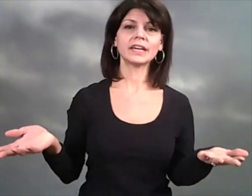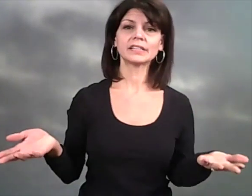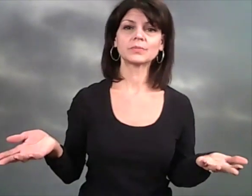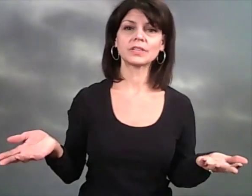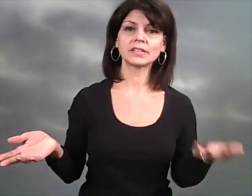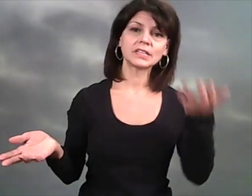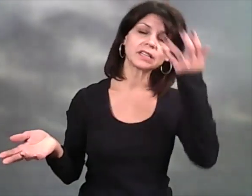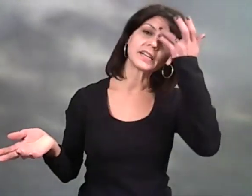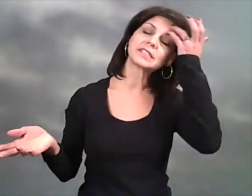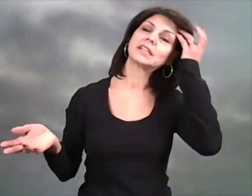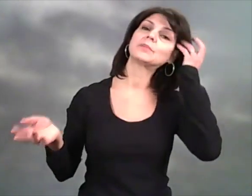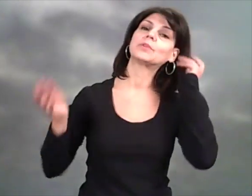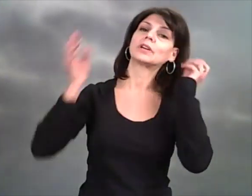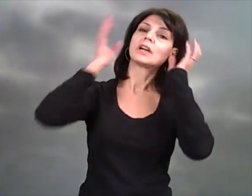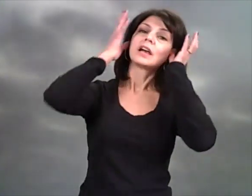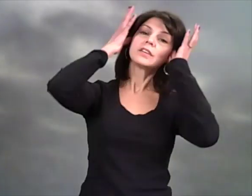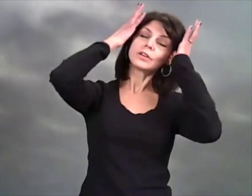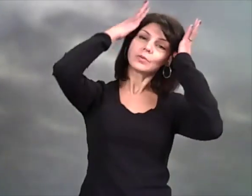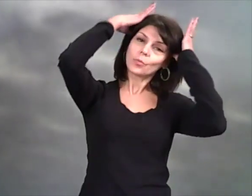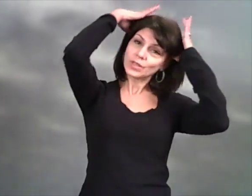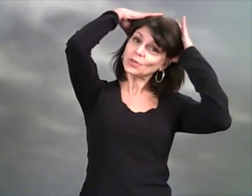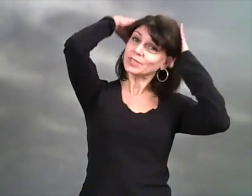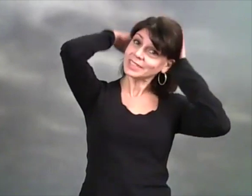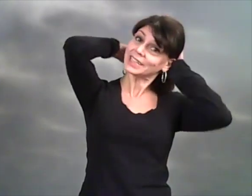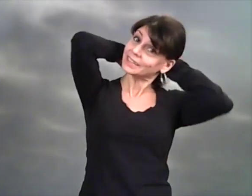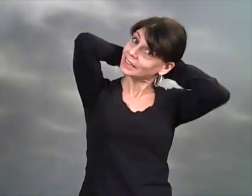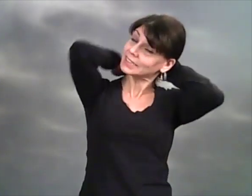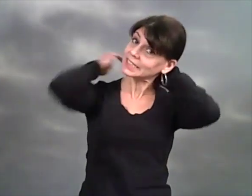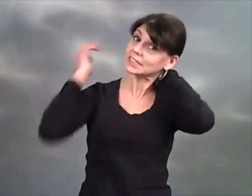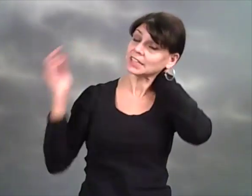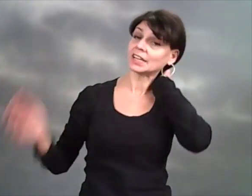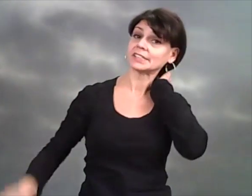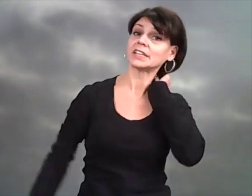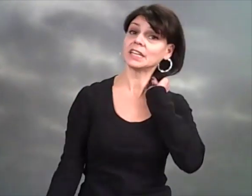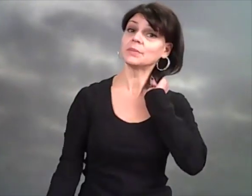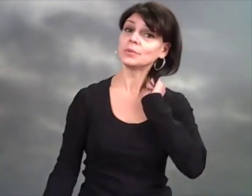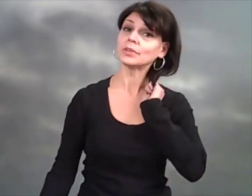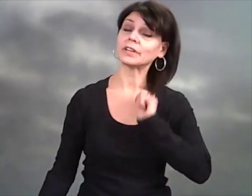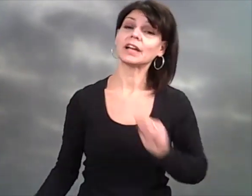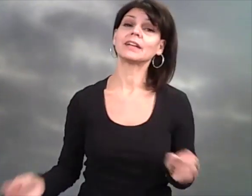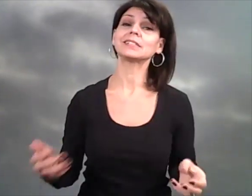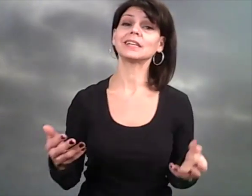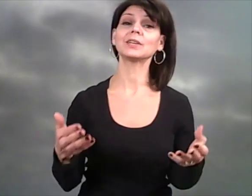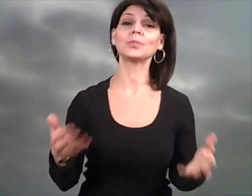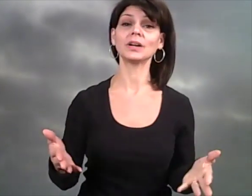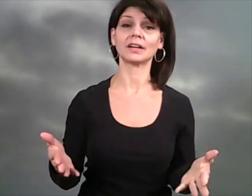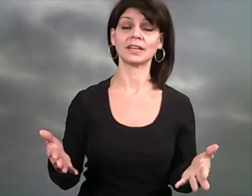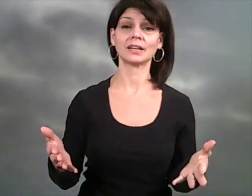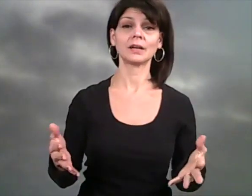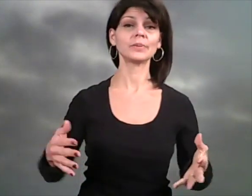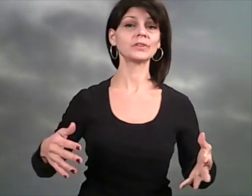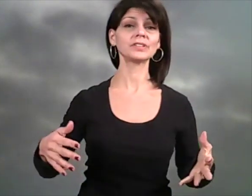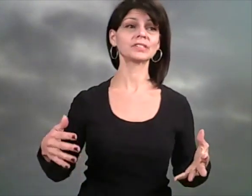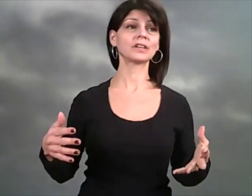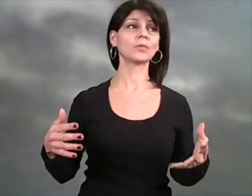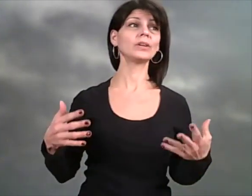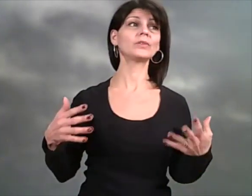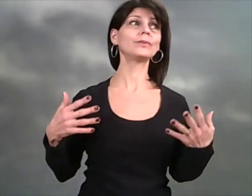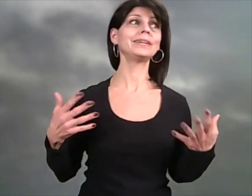the heck is with a linen closet anymore? You know, we don't need a linen closet anymore, and I'll tell you why. Because we don't